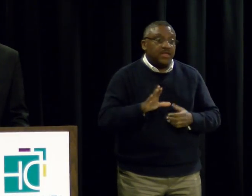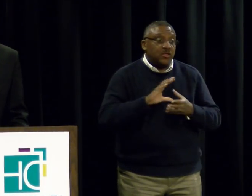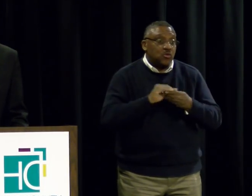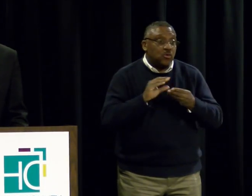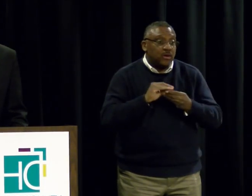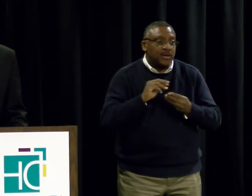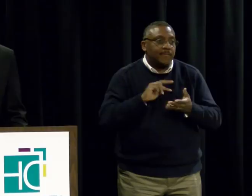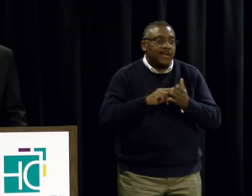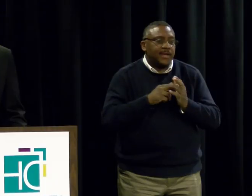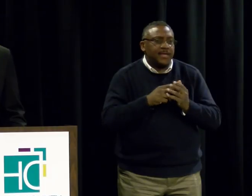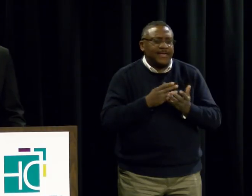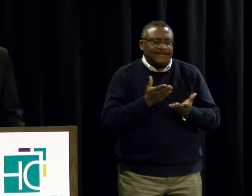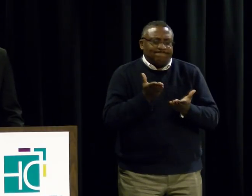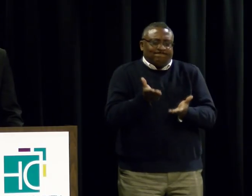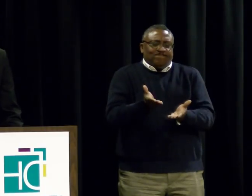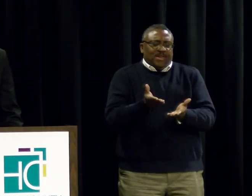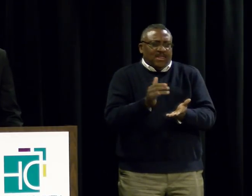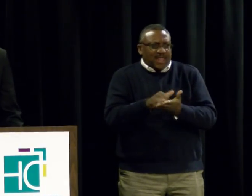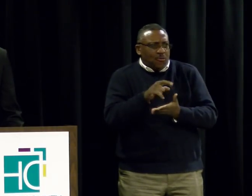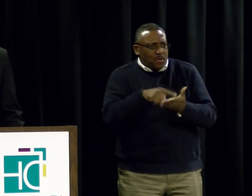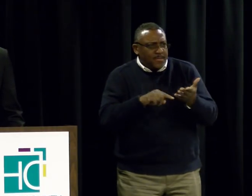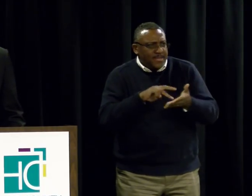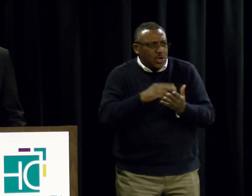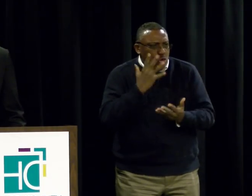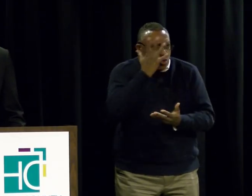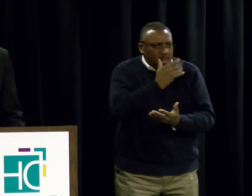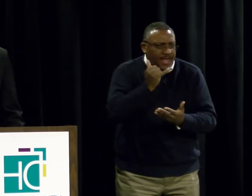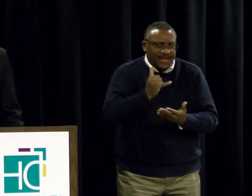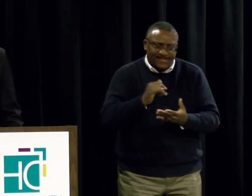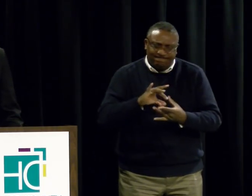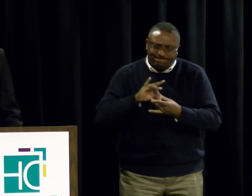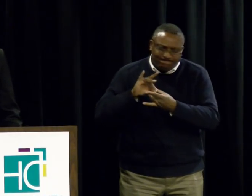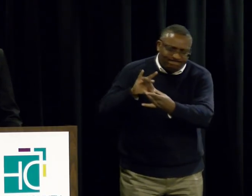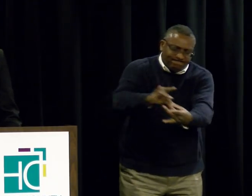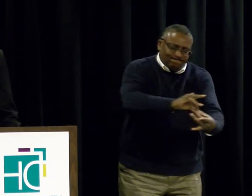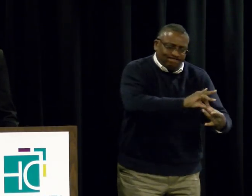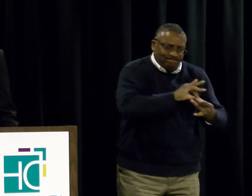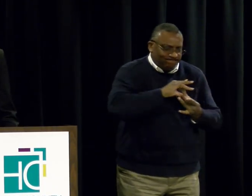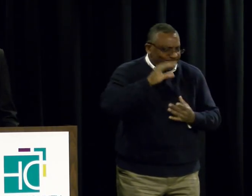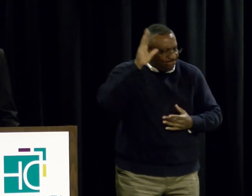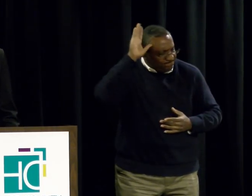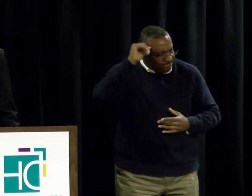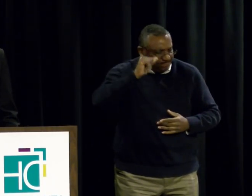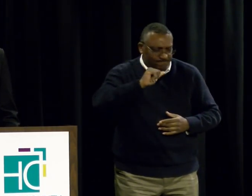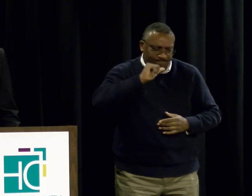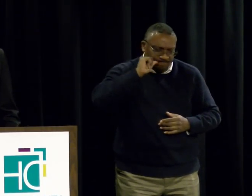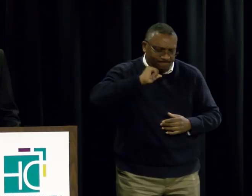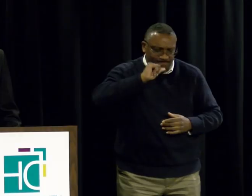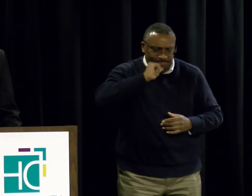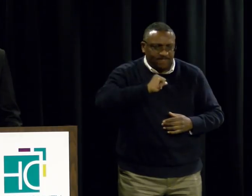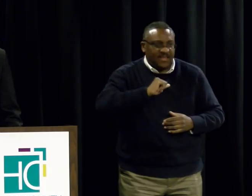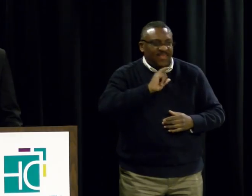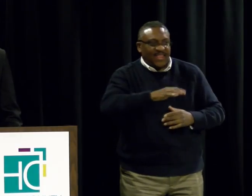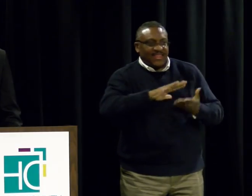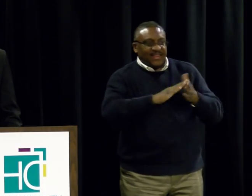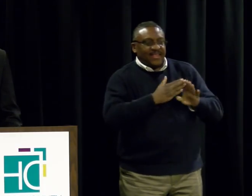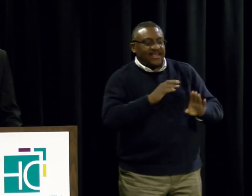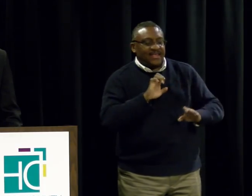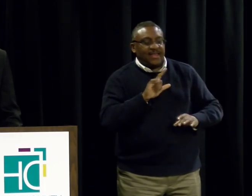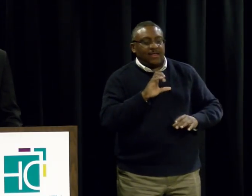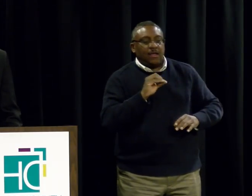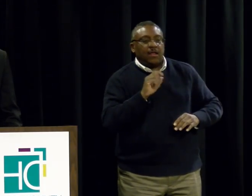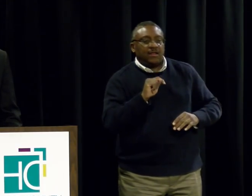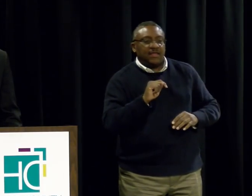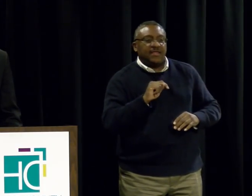resiliency, and unity of the Ellicott City community. And last year's flood made it